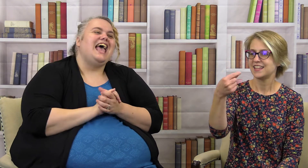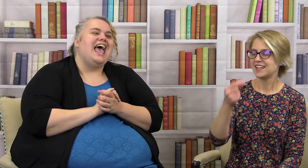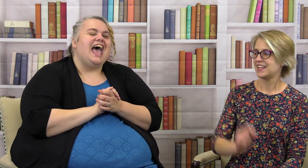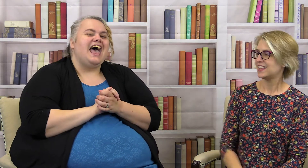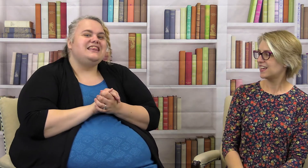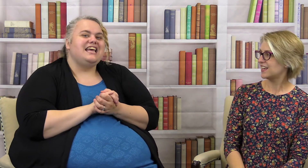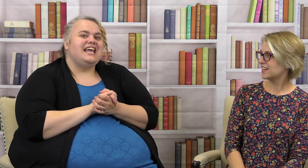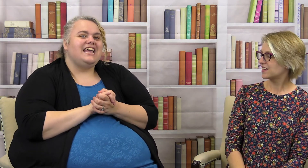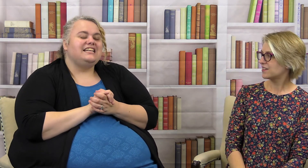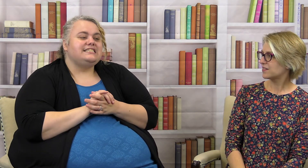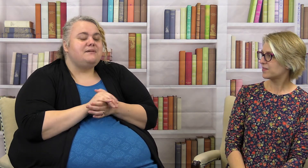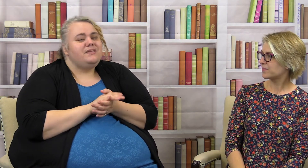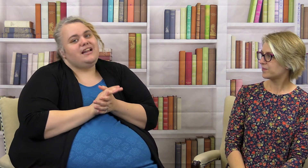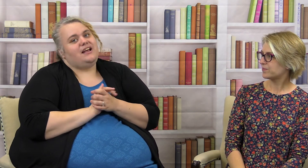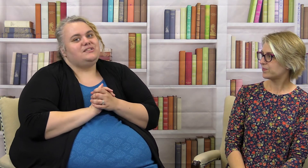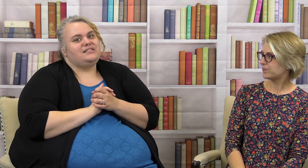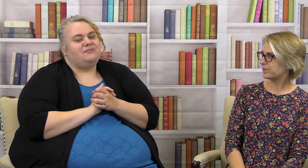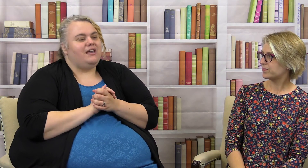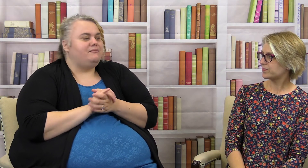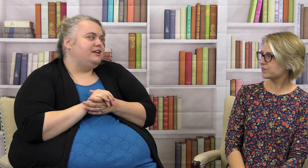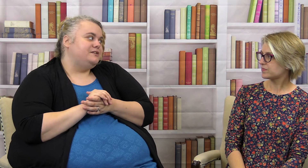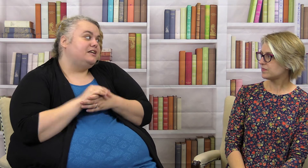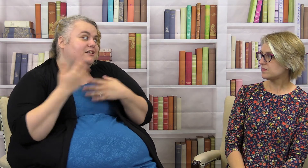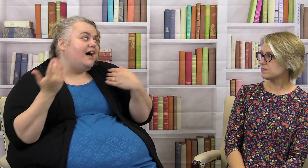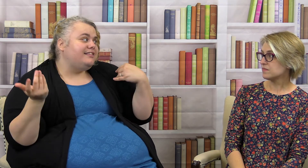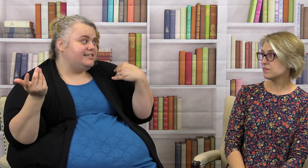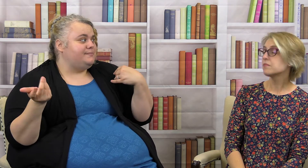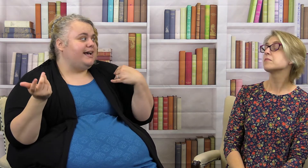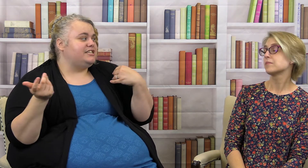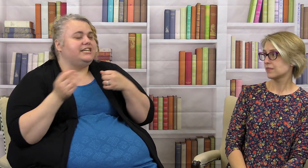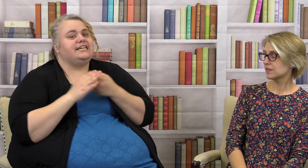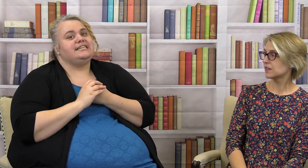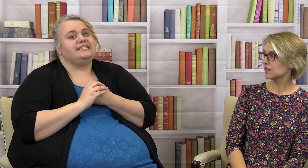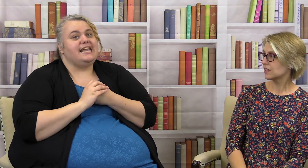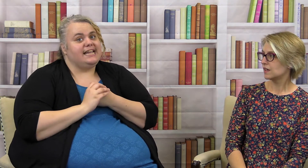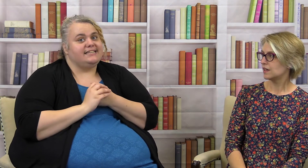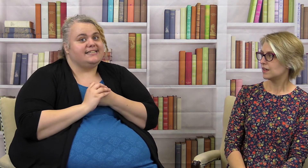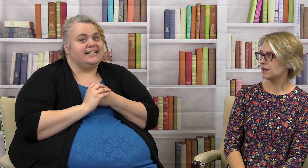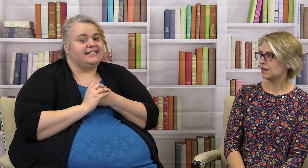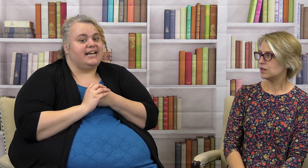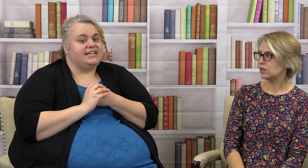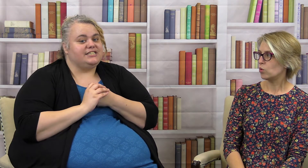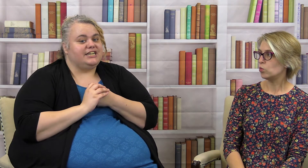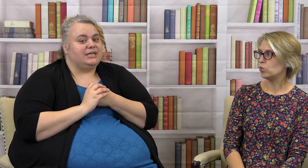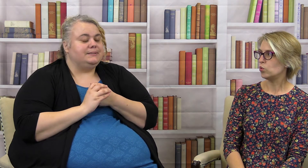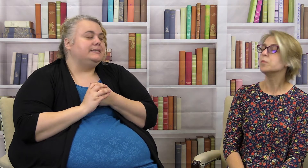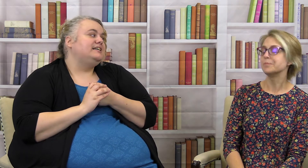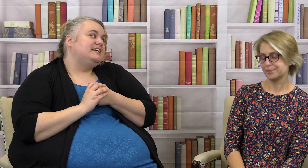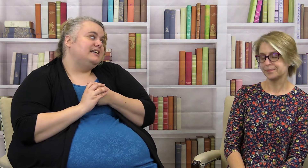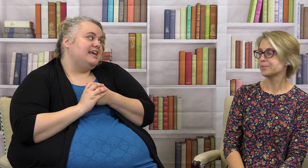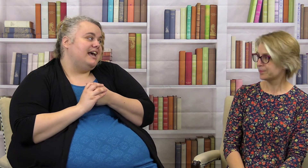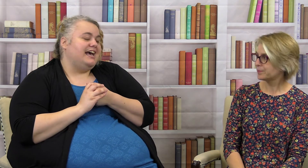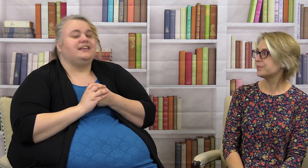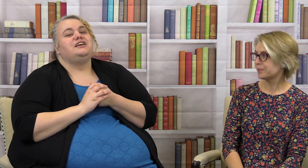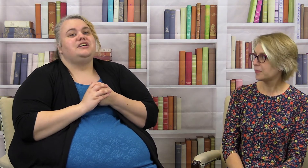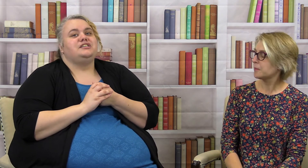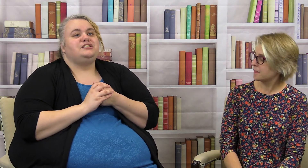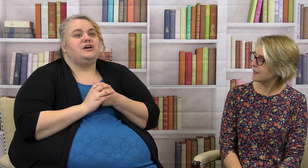and then something else that we have been using a lot this past year is hand sanitizer yeah so